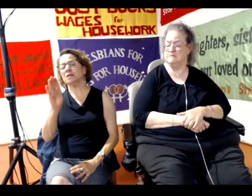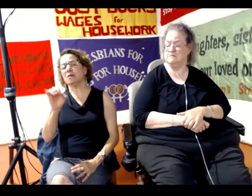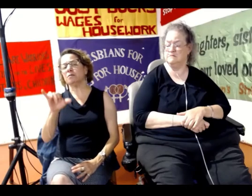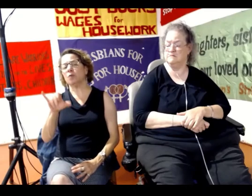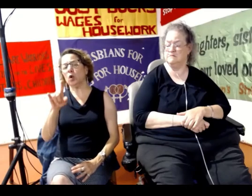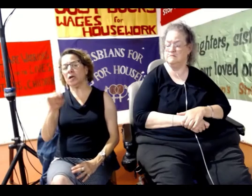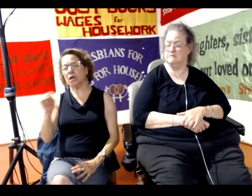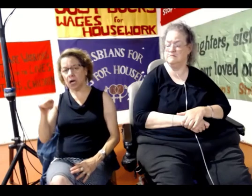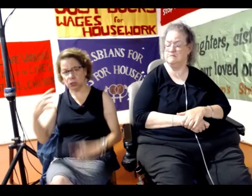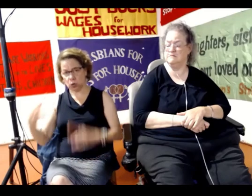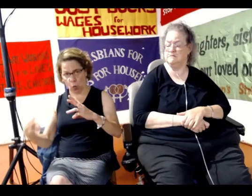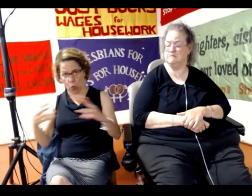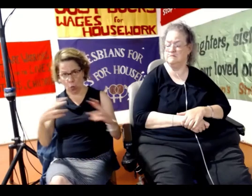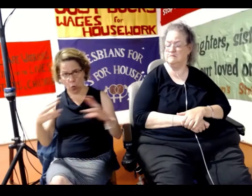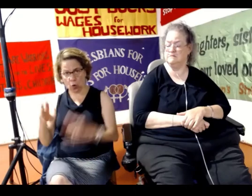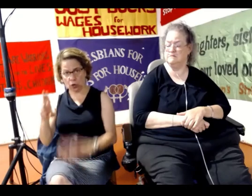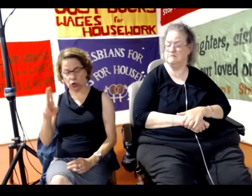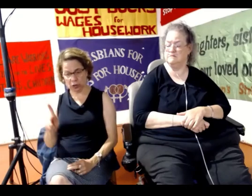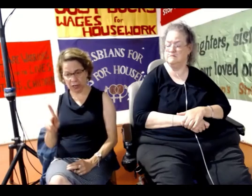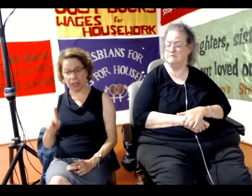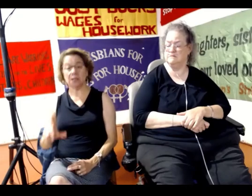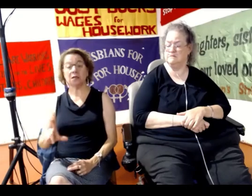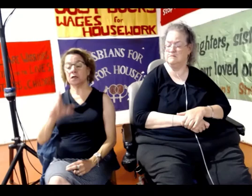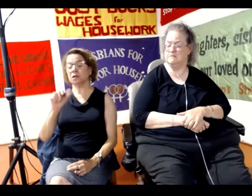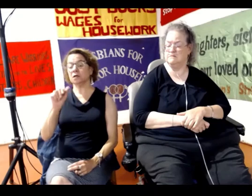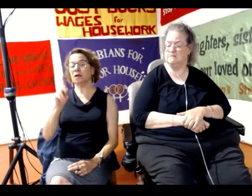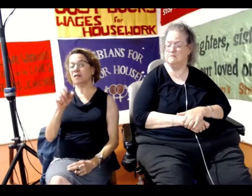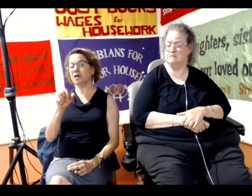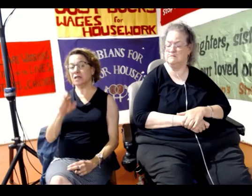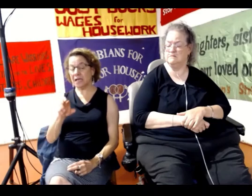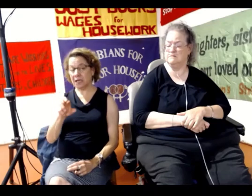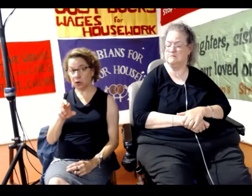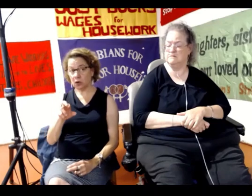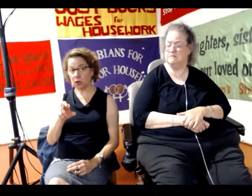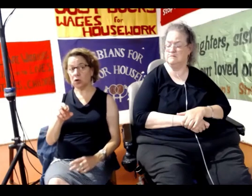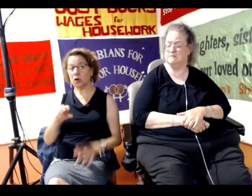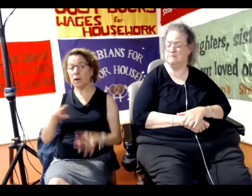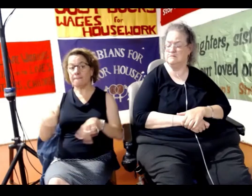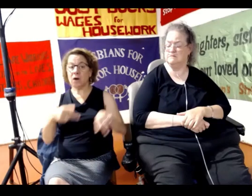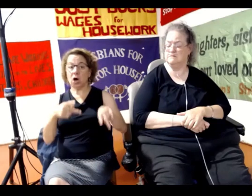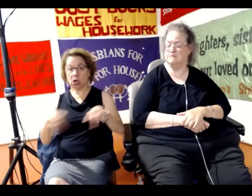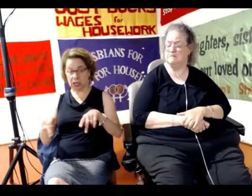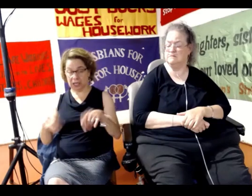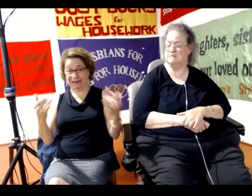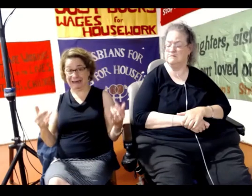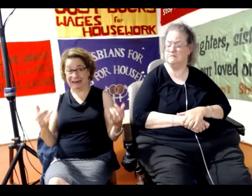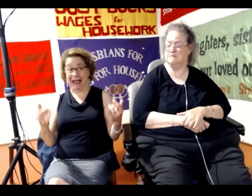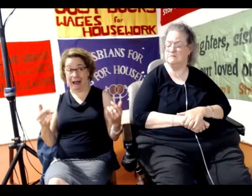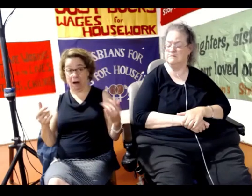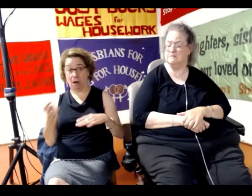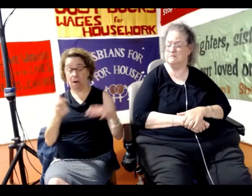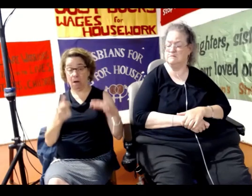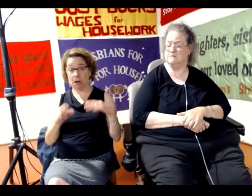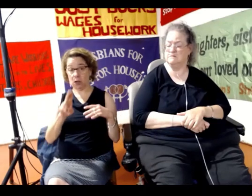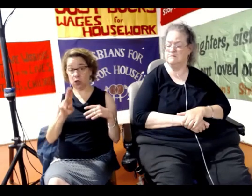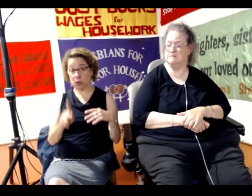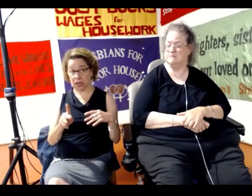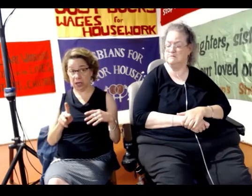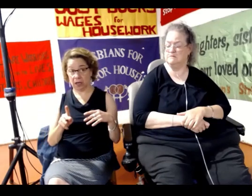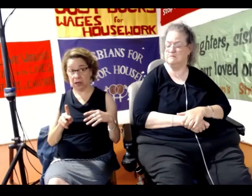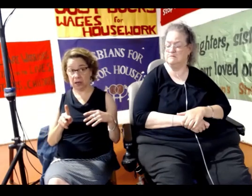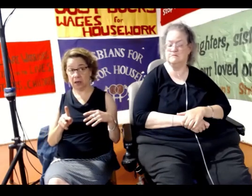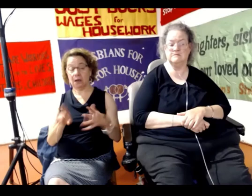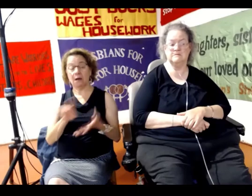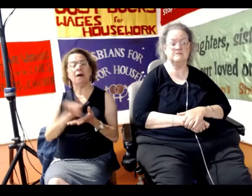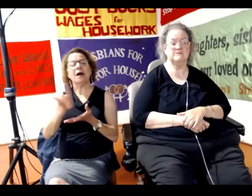the Labour Party under Starmer has, you won't believe this,